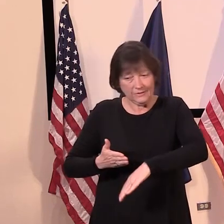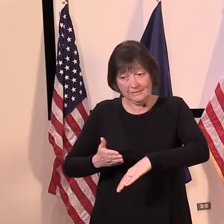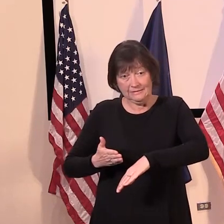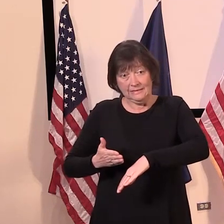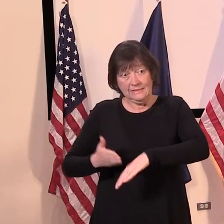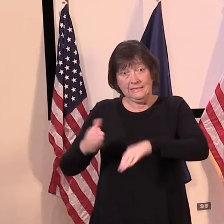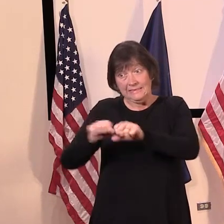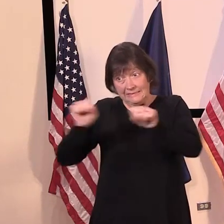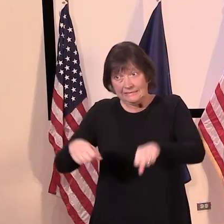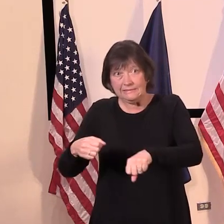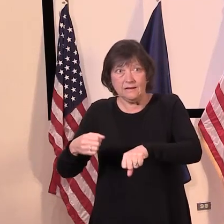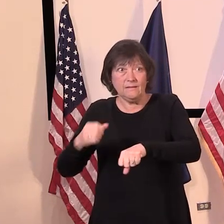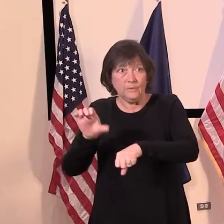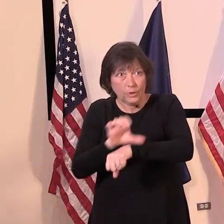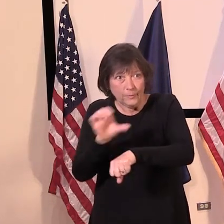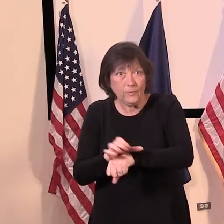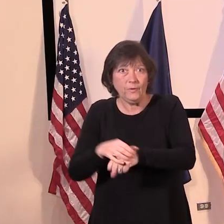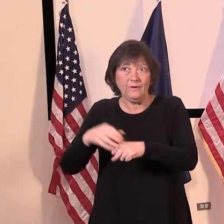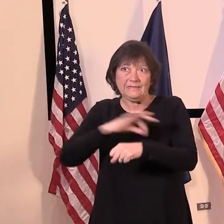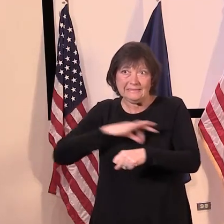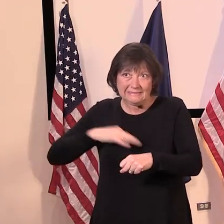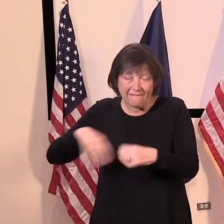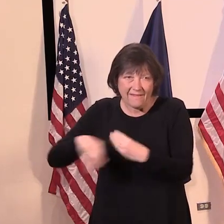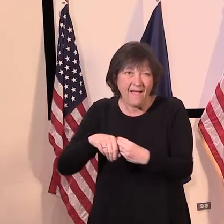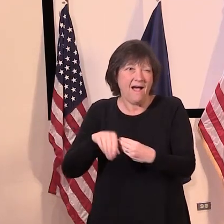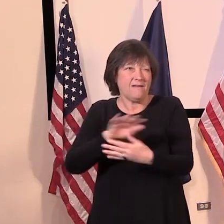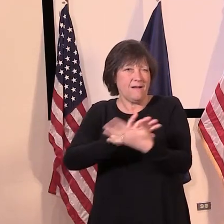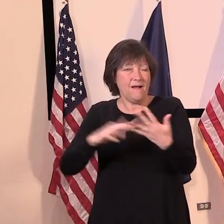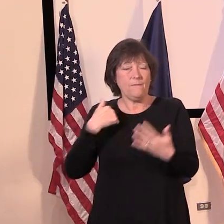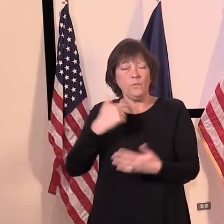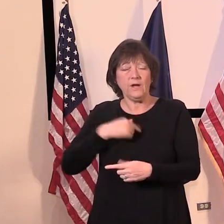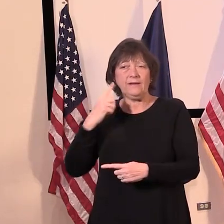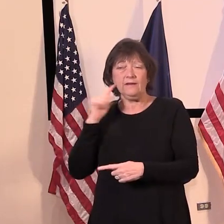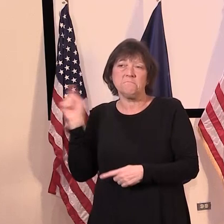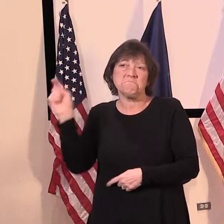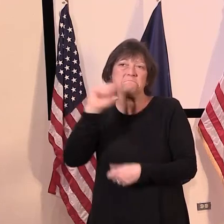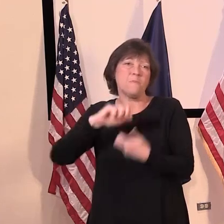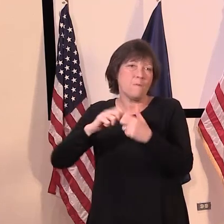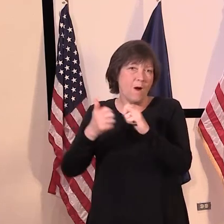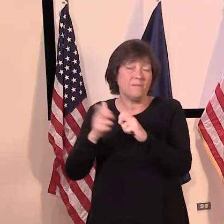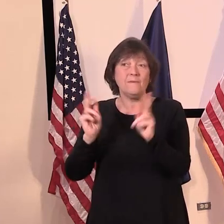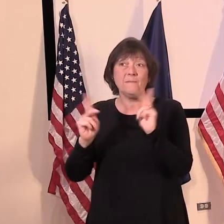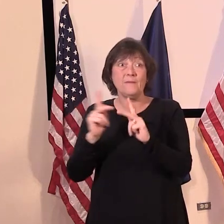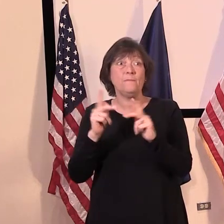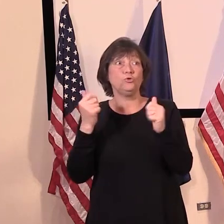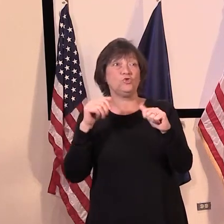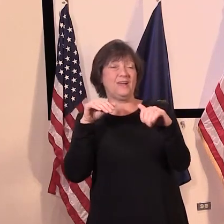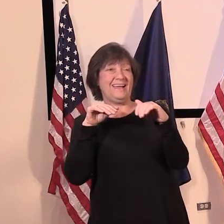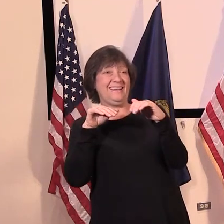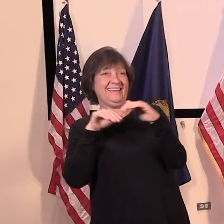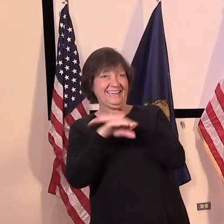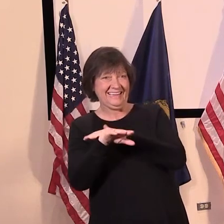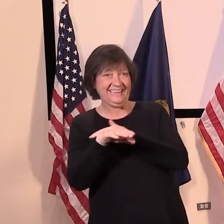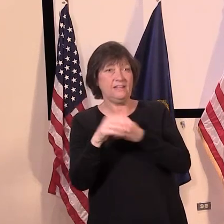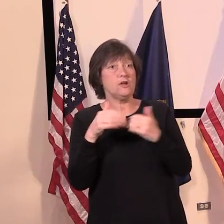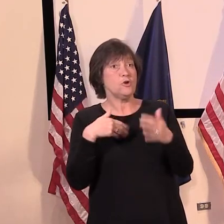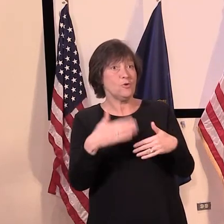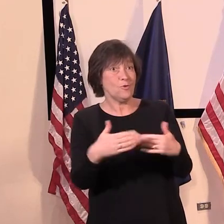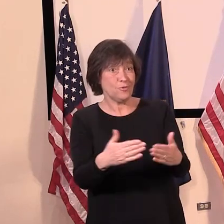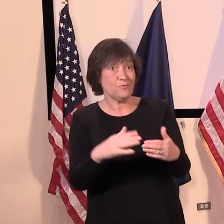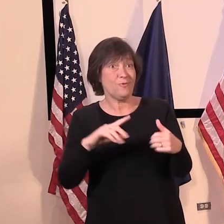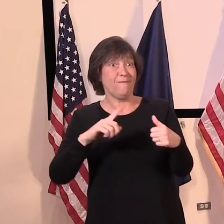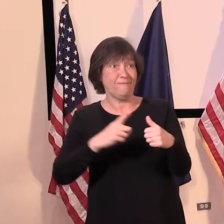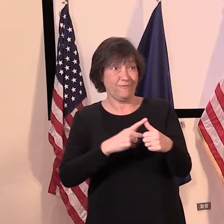Uh, and so there, we are hearing, um, situations where people try to, uh, have gone through the